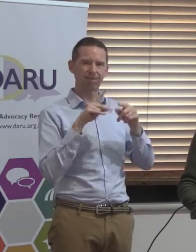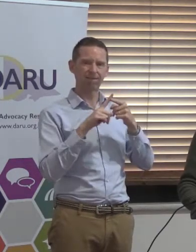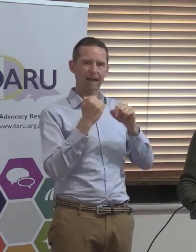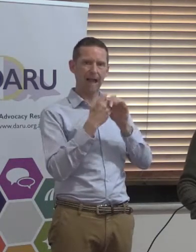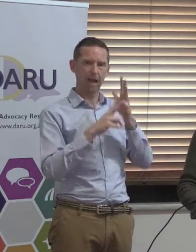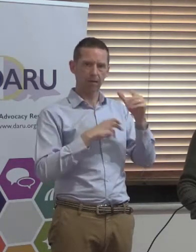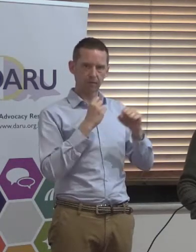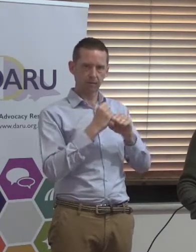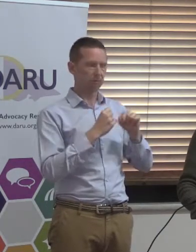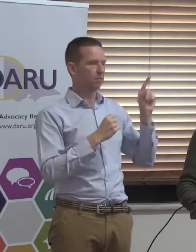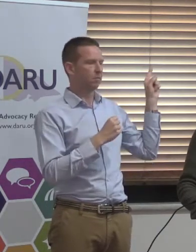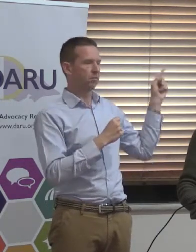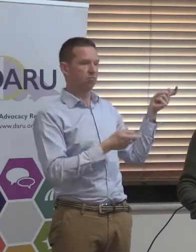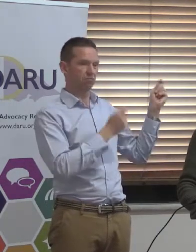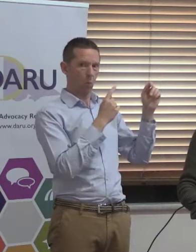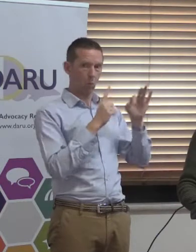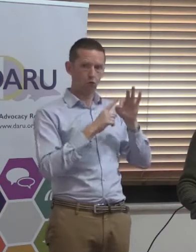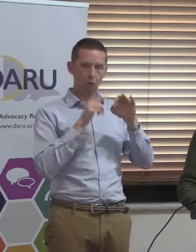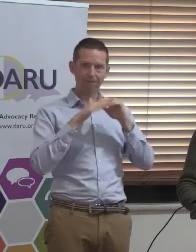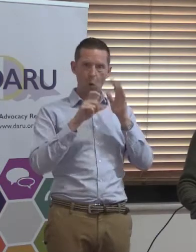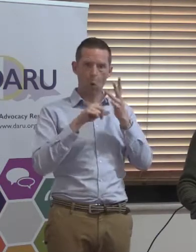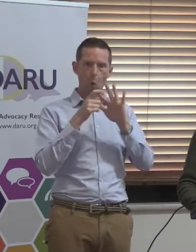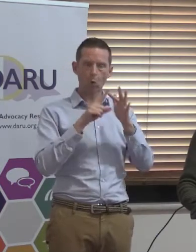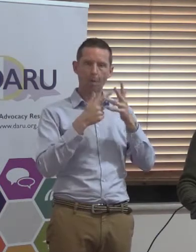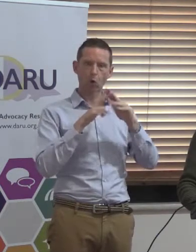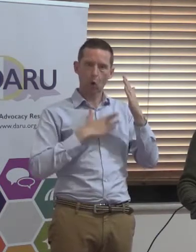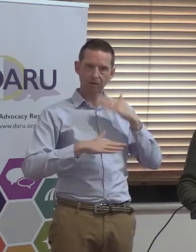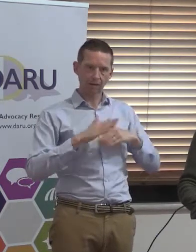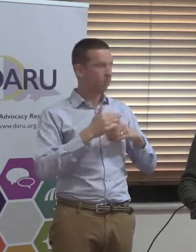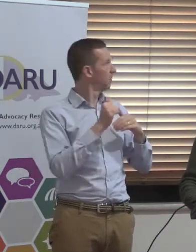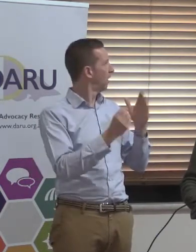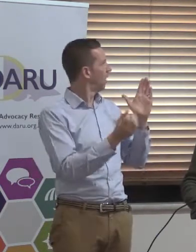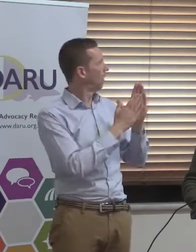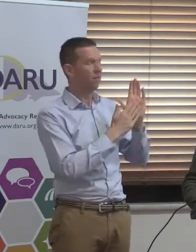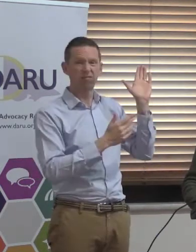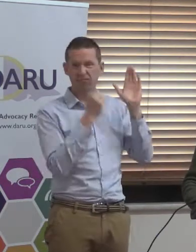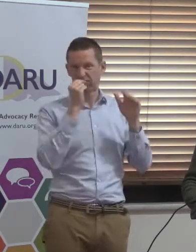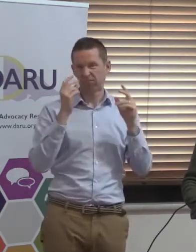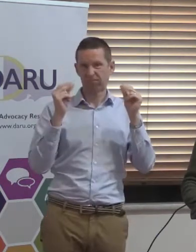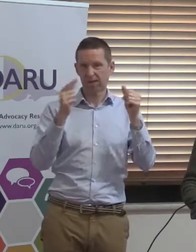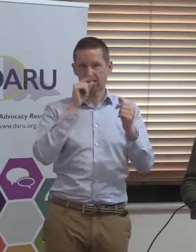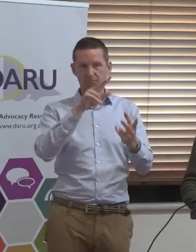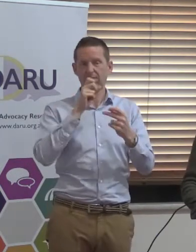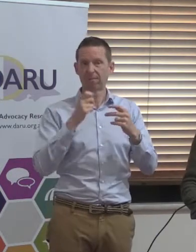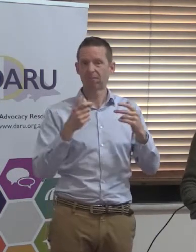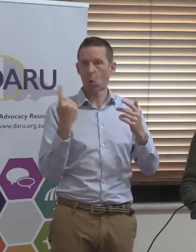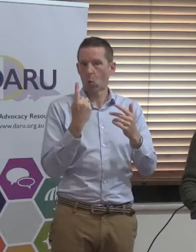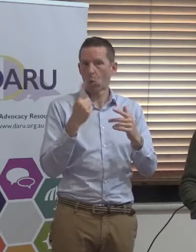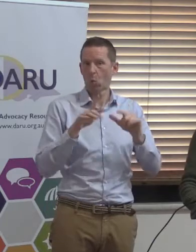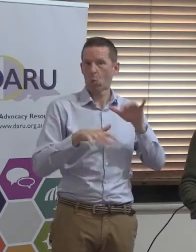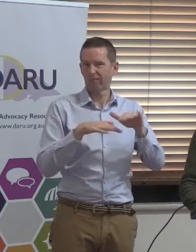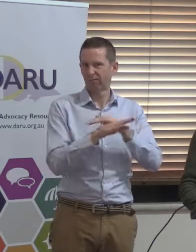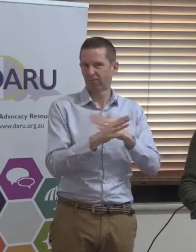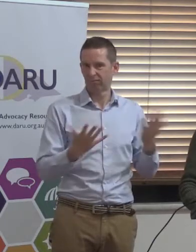of conduct. Um, and there's the actual document. So, again, that's something which is immediately available to anyone who's logged on. So, there's